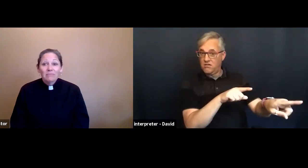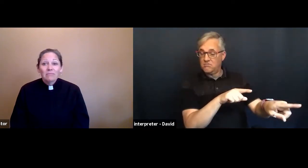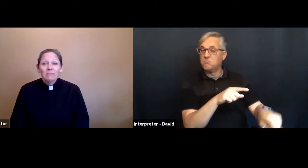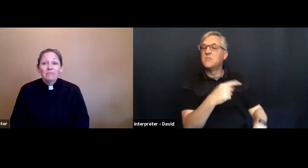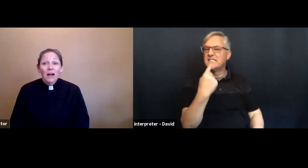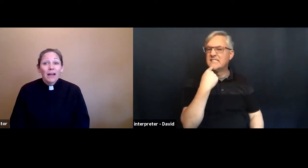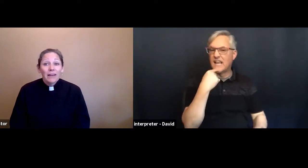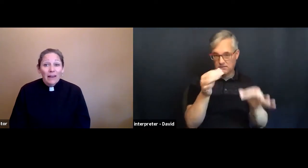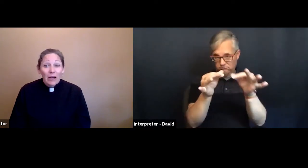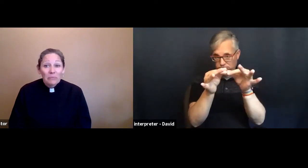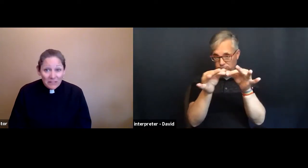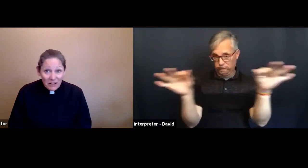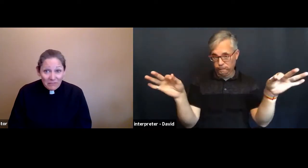I am enough